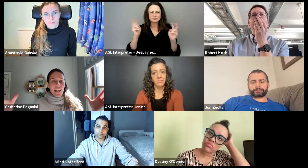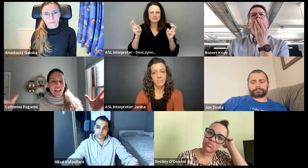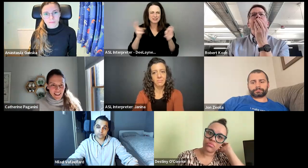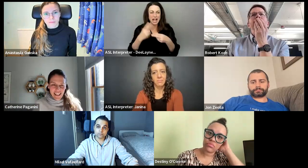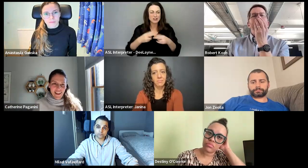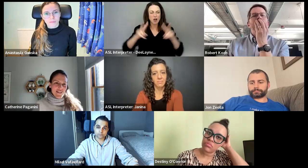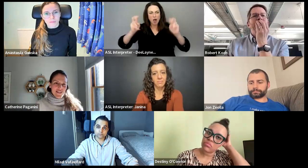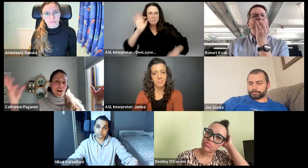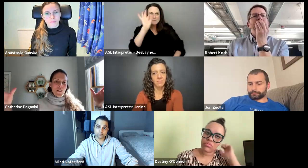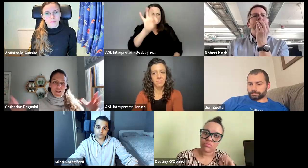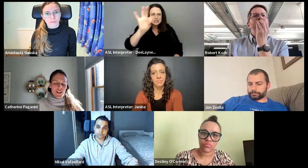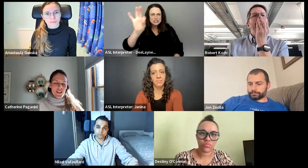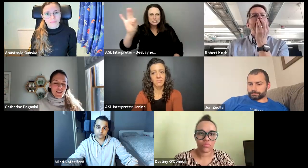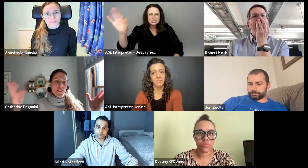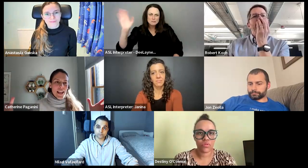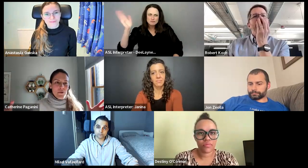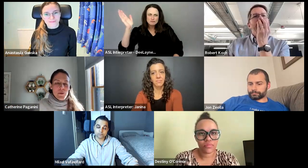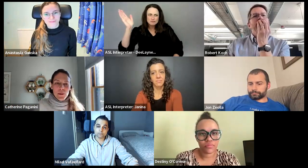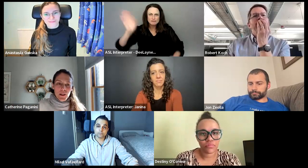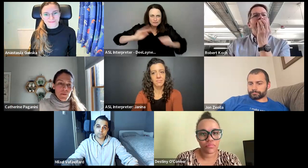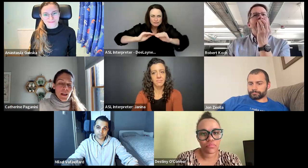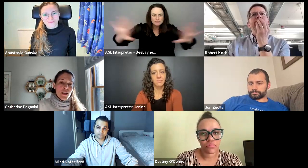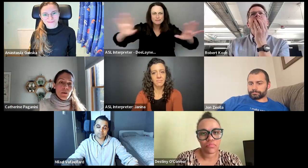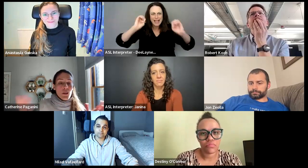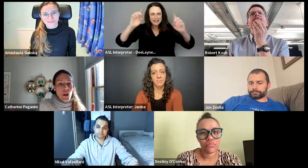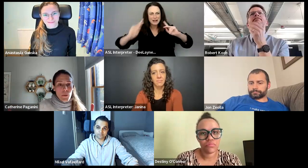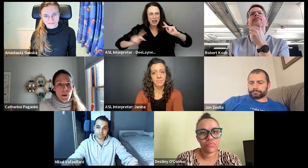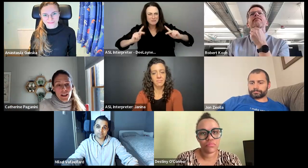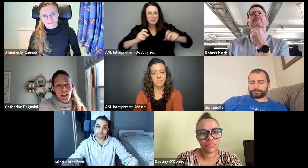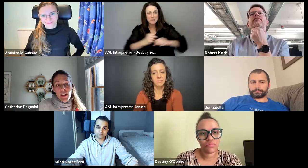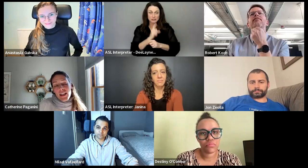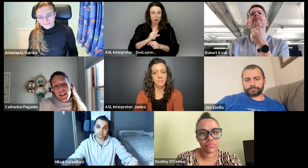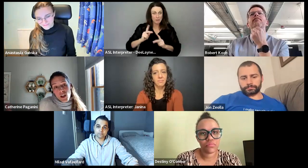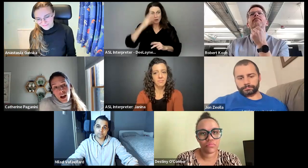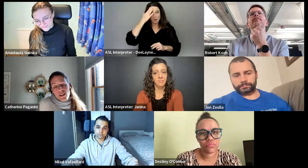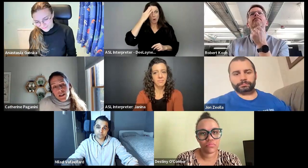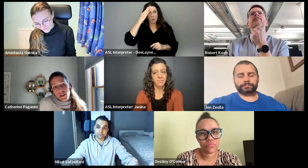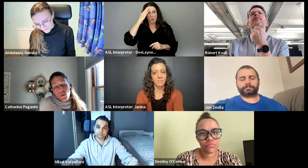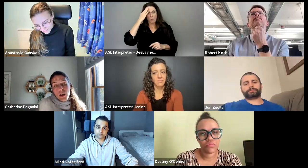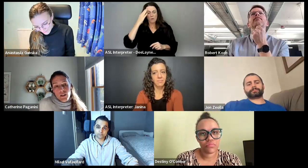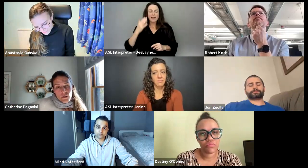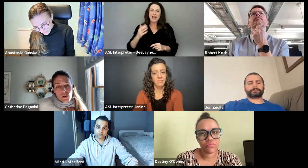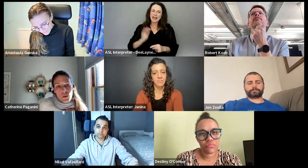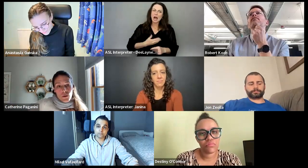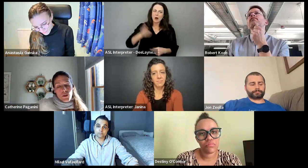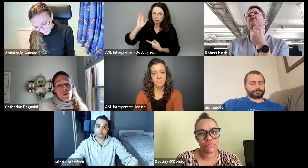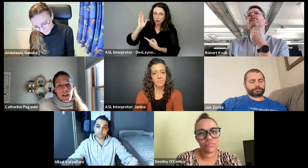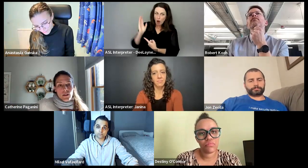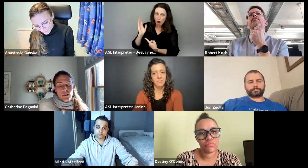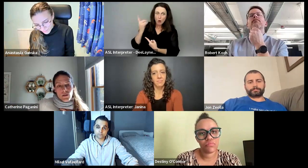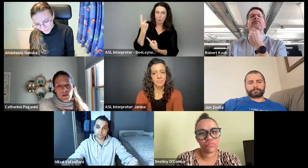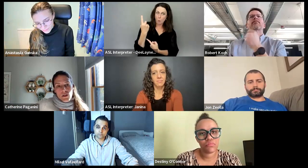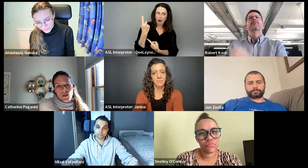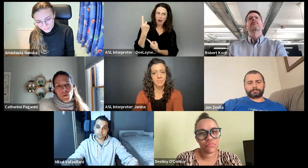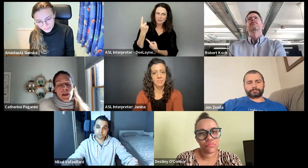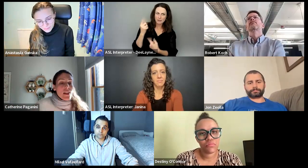evangelize it, right? You have to go and just educate people, make sure that people know about it. And like talks are one tool to